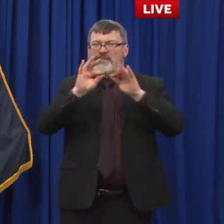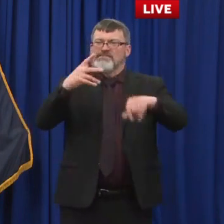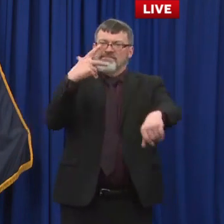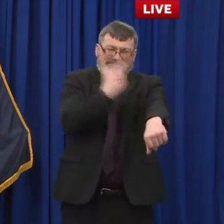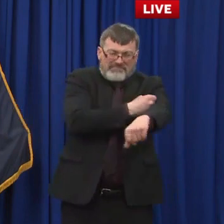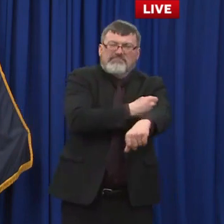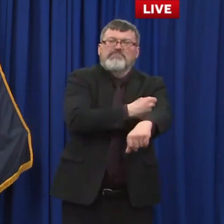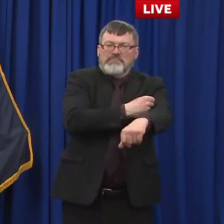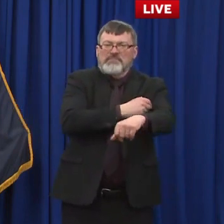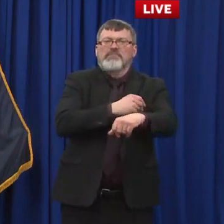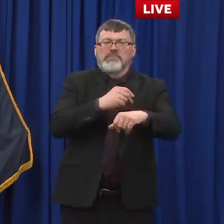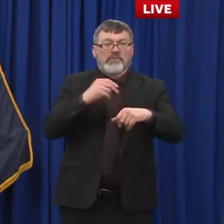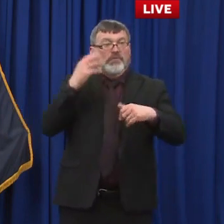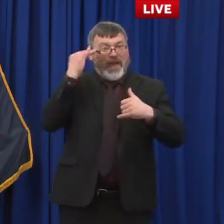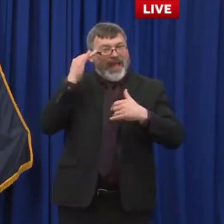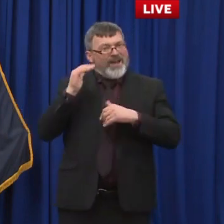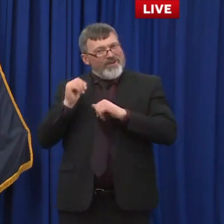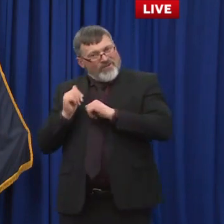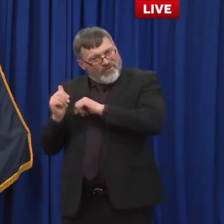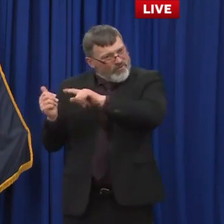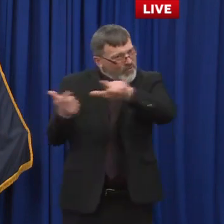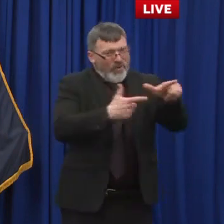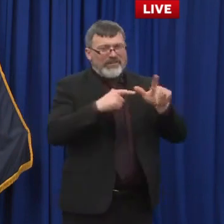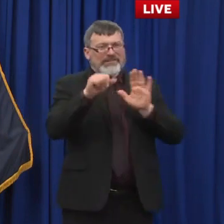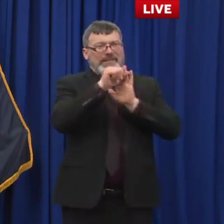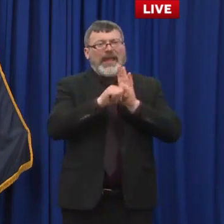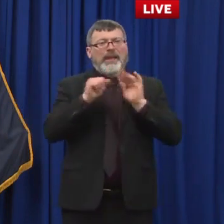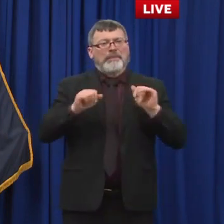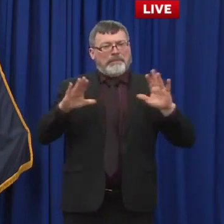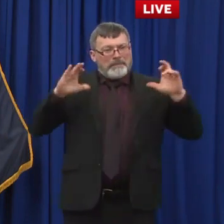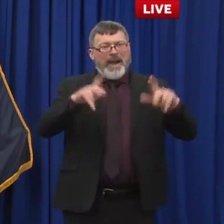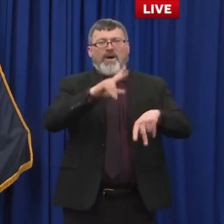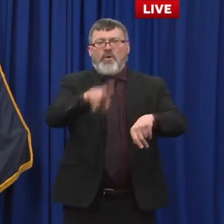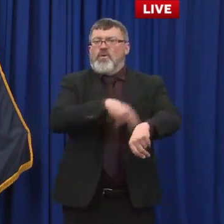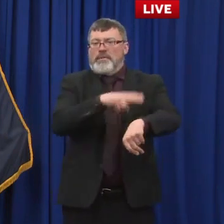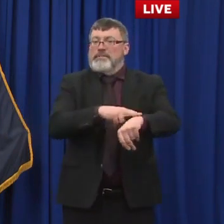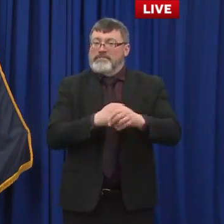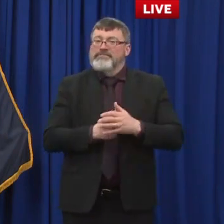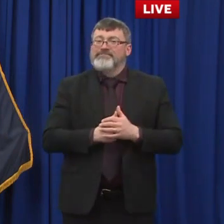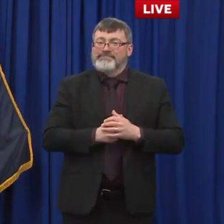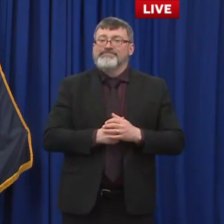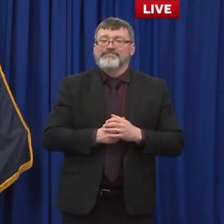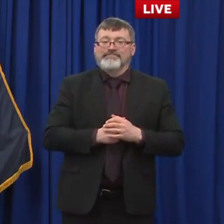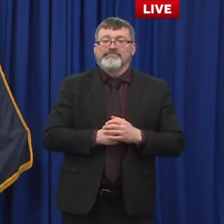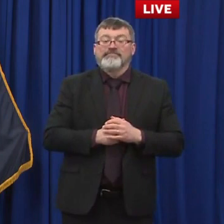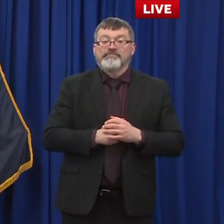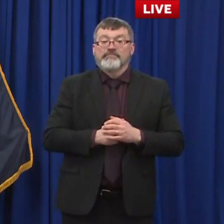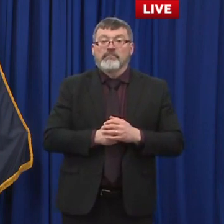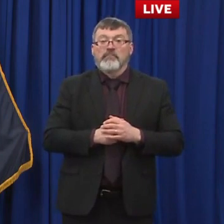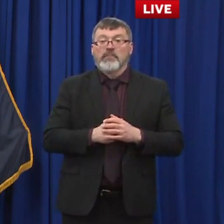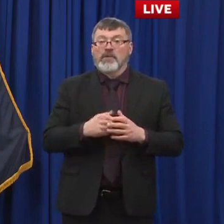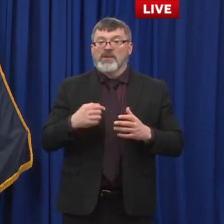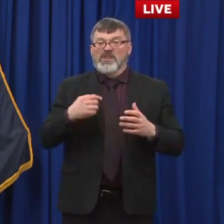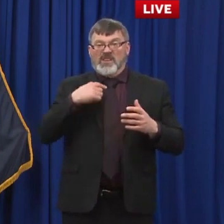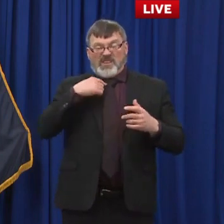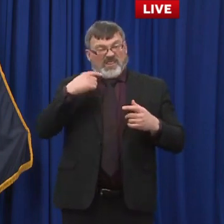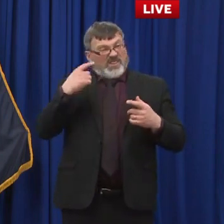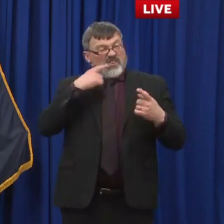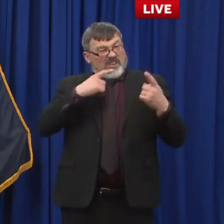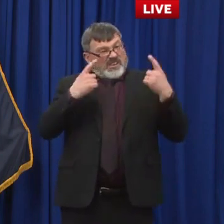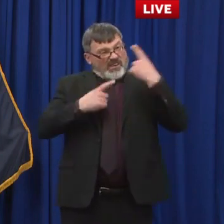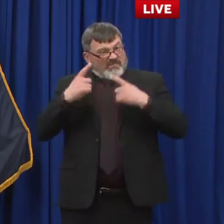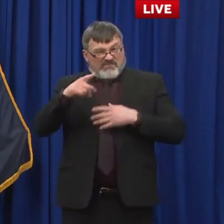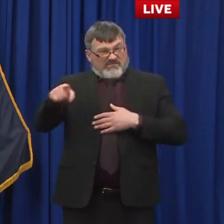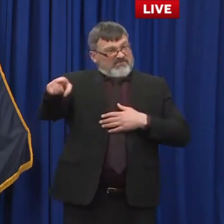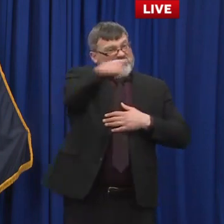of that emergency and management phase. And I think that folks in the state are just doing a tremendous job of making sure that we can provide that protective